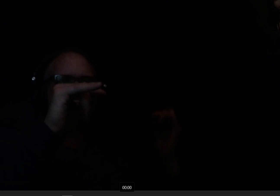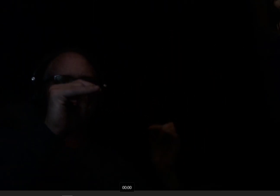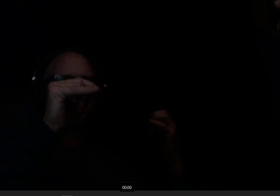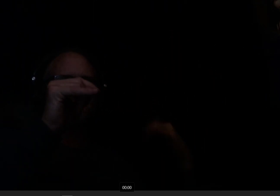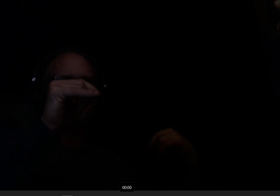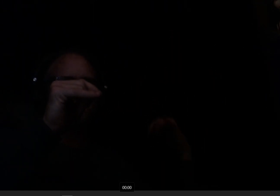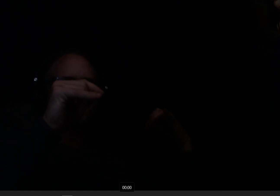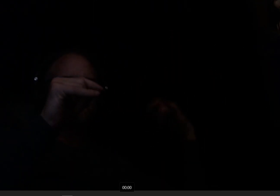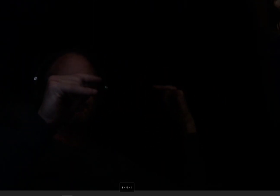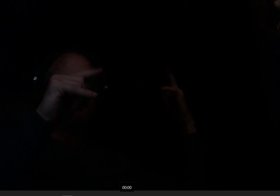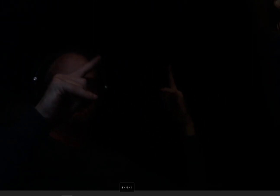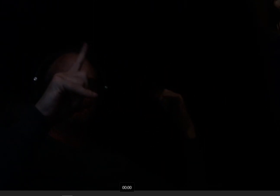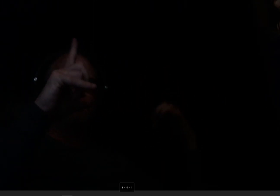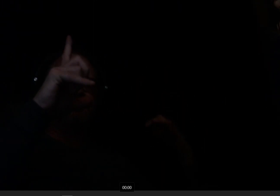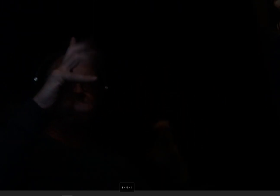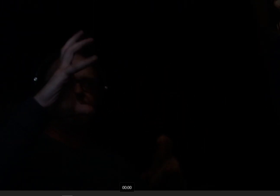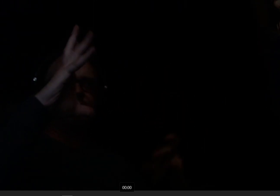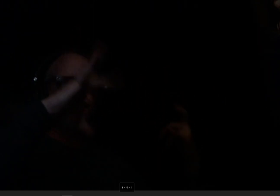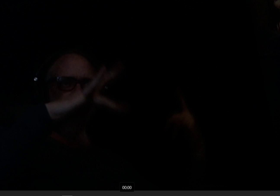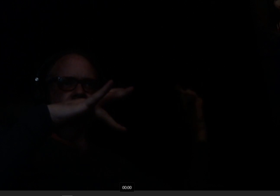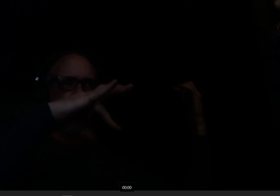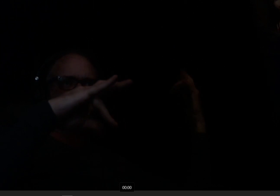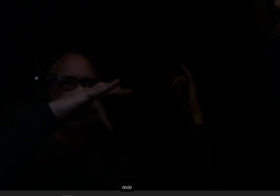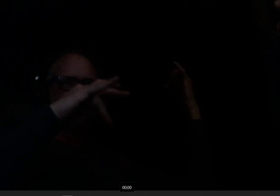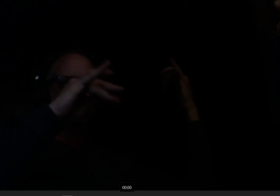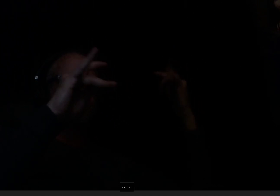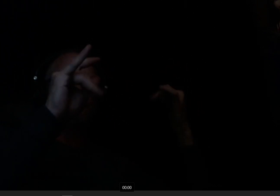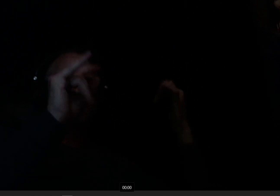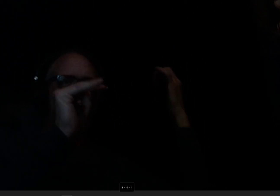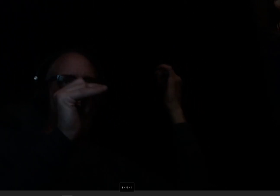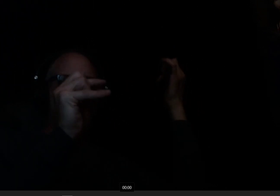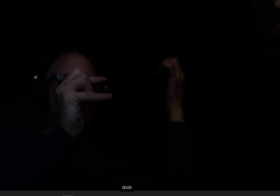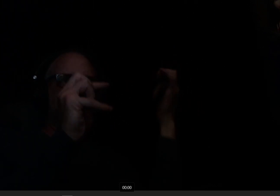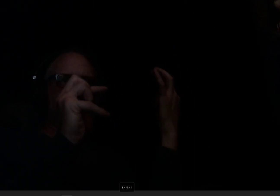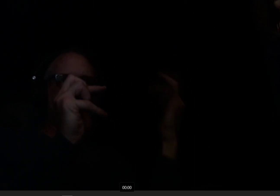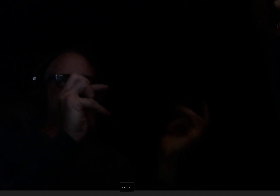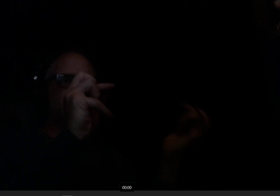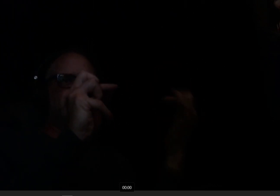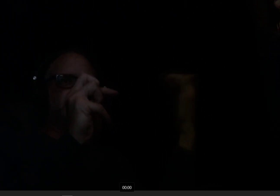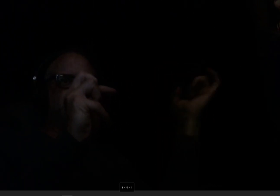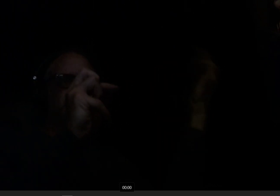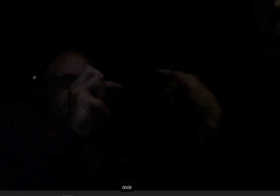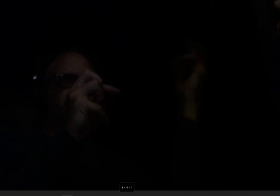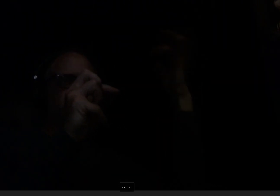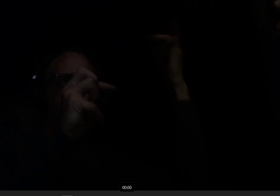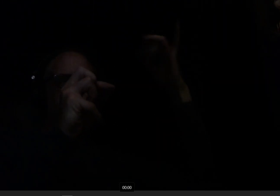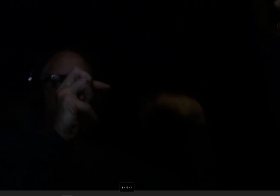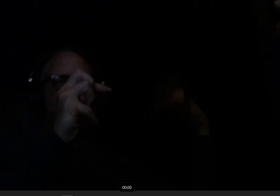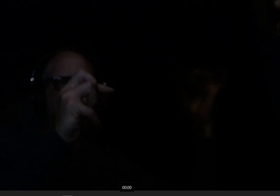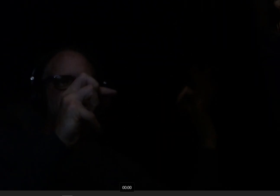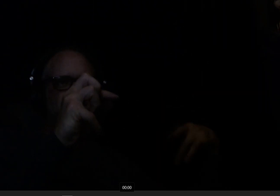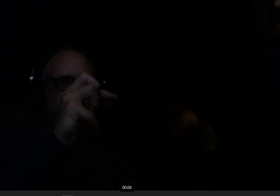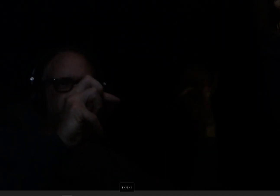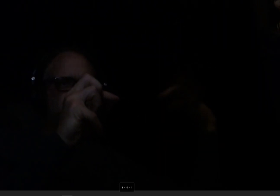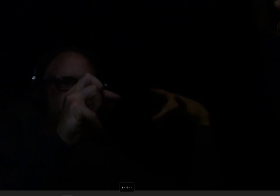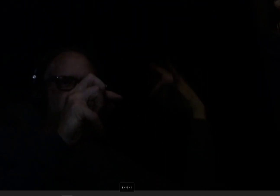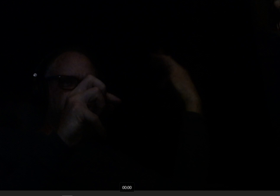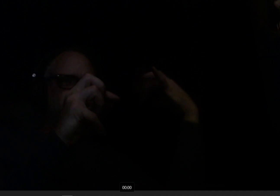I'm in a plane In the limelight, I want to stay I know I've got a